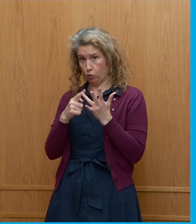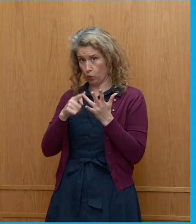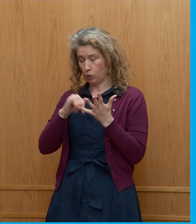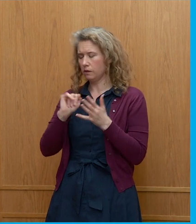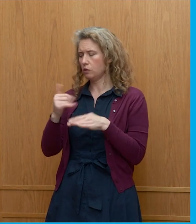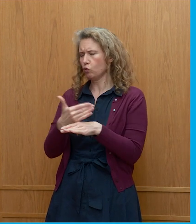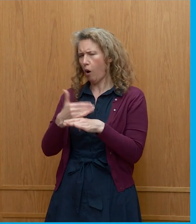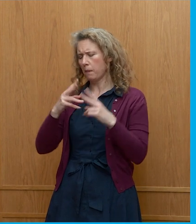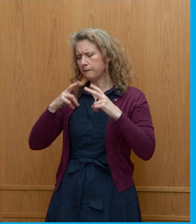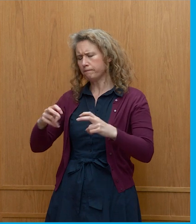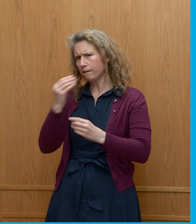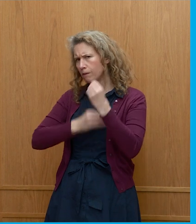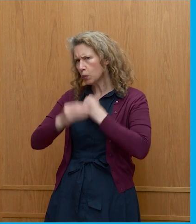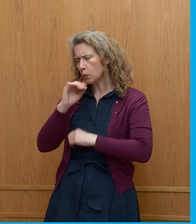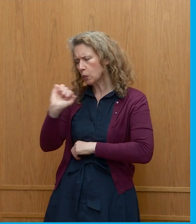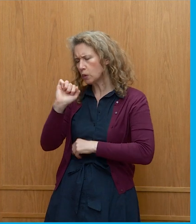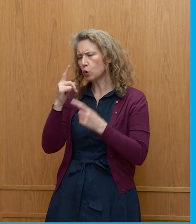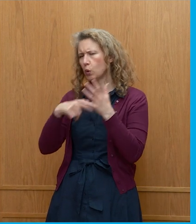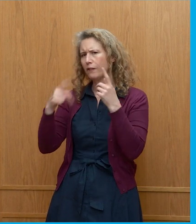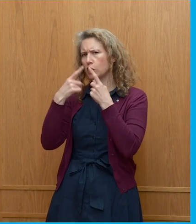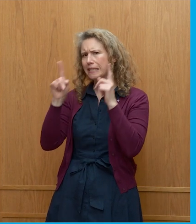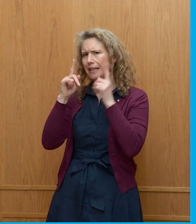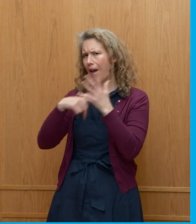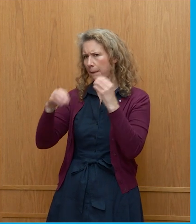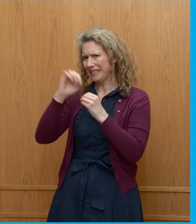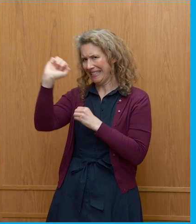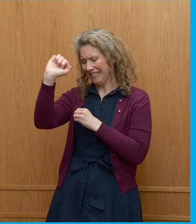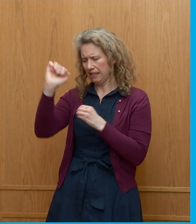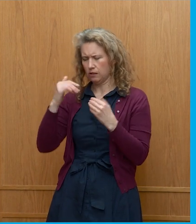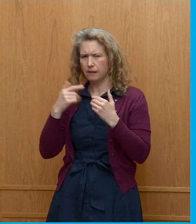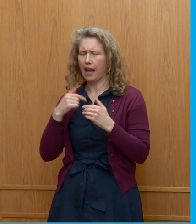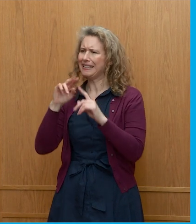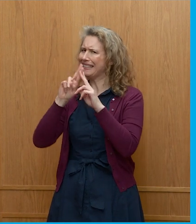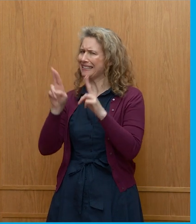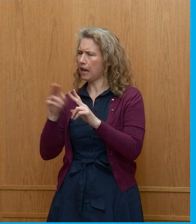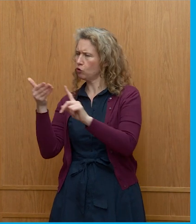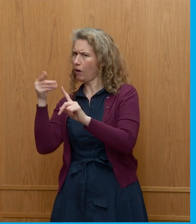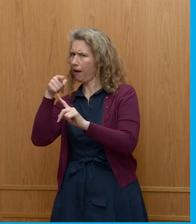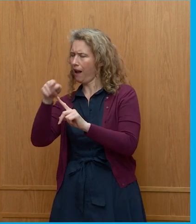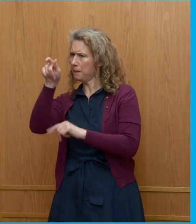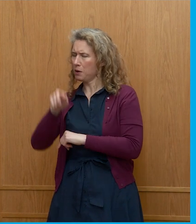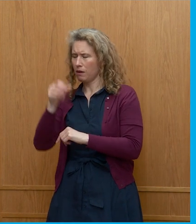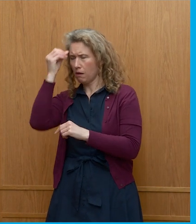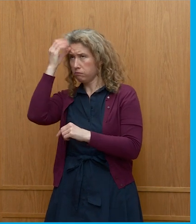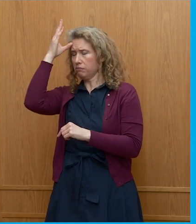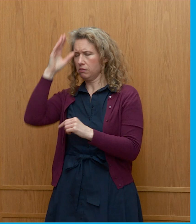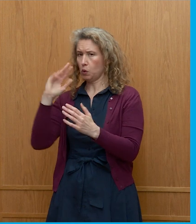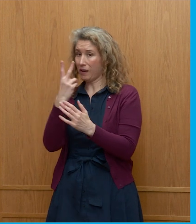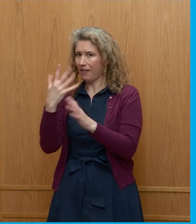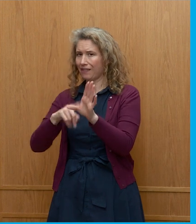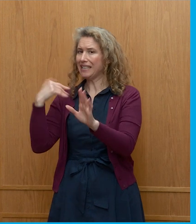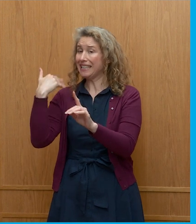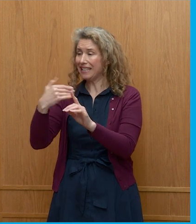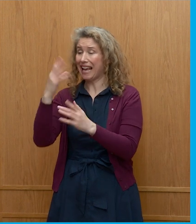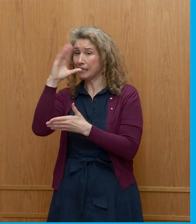Institute at the University of Aberdeen, an internationally recognised nutrition scientist with 25 years of experience